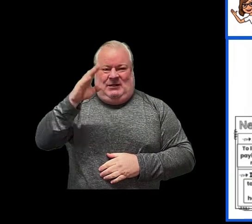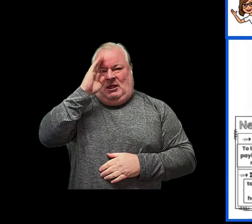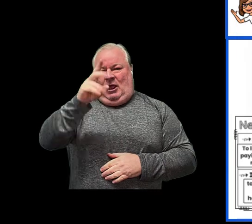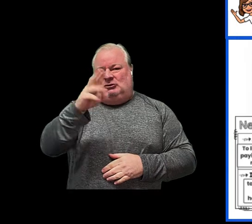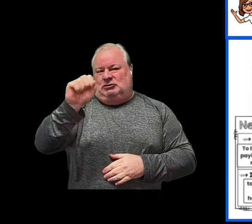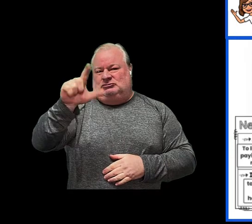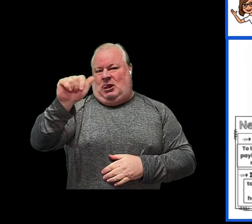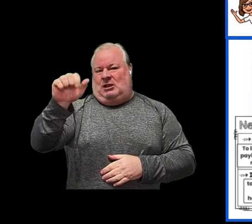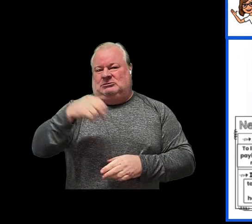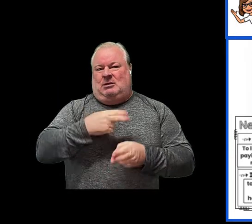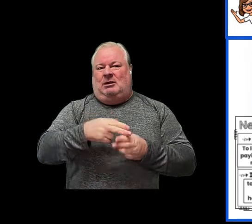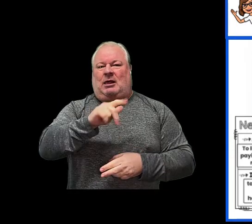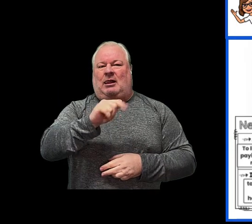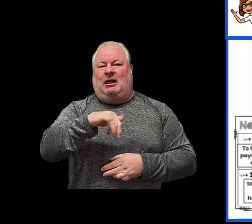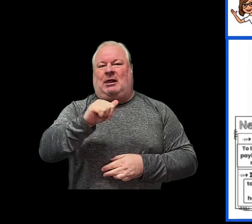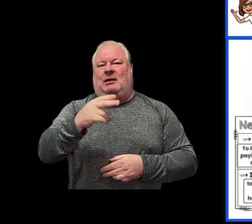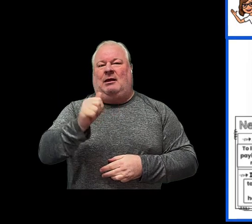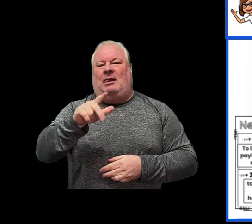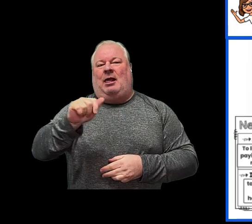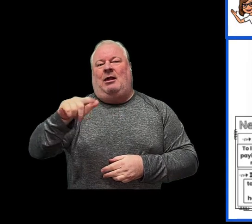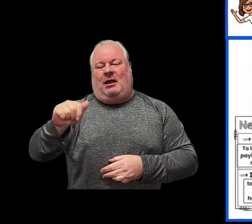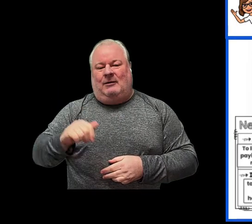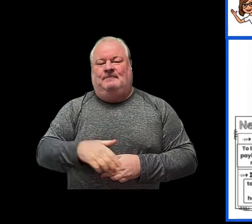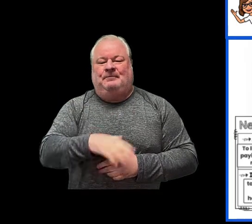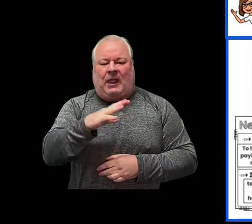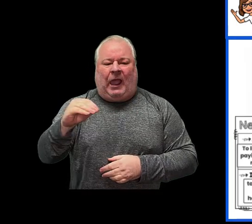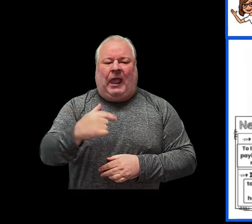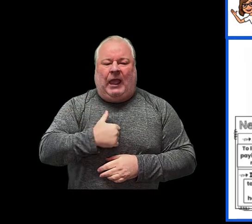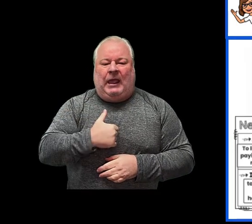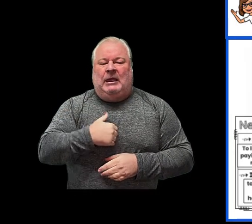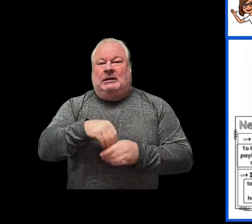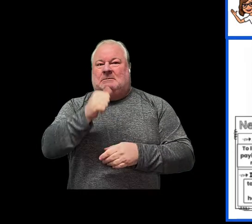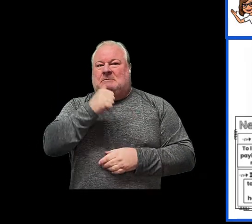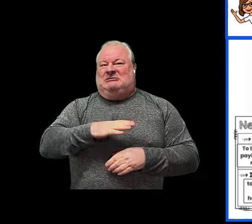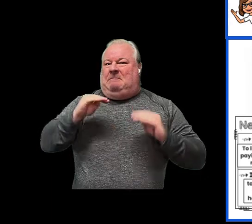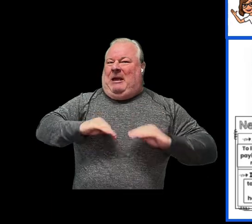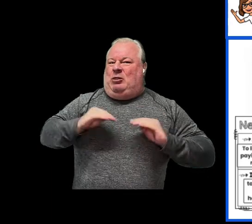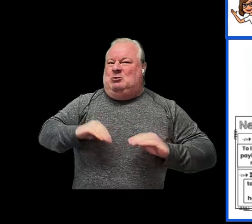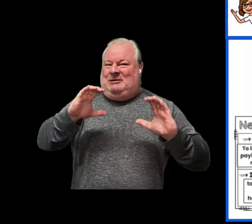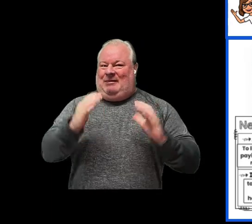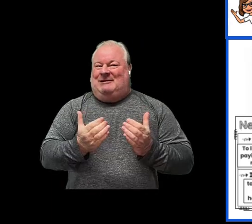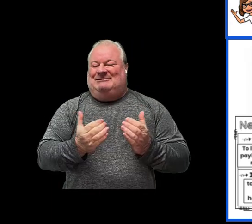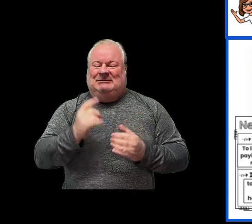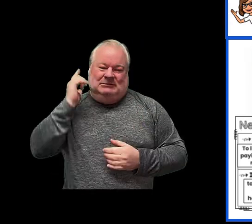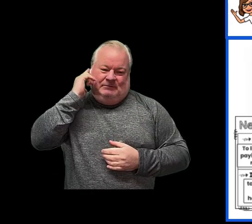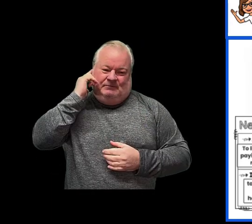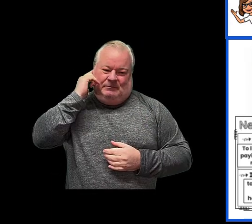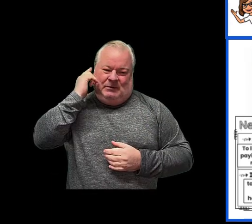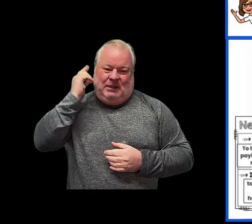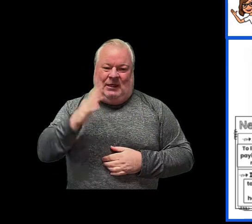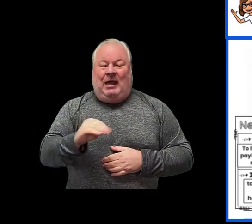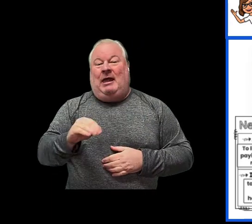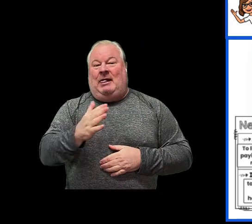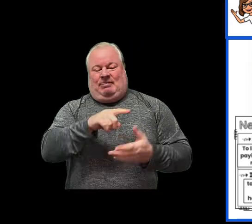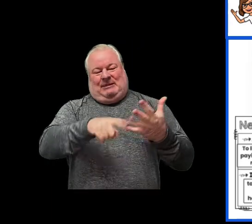dr saws my name is lela helala and i'm in mrs matthew's class and these